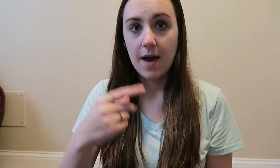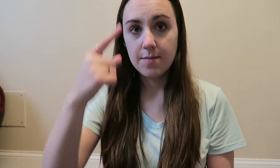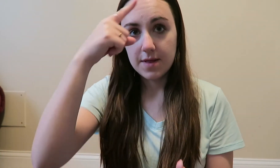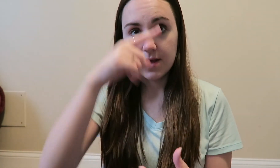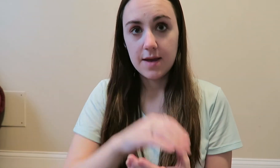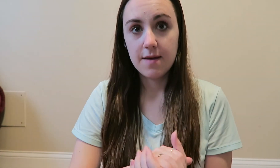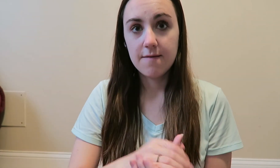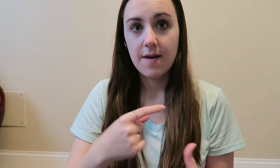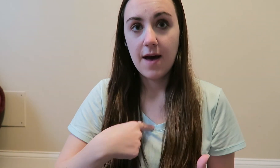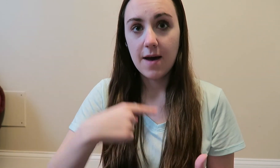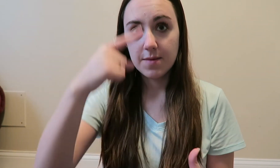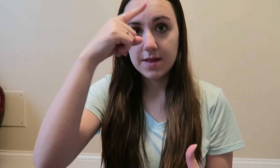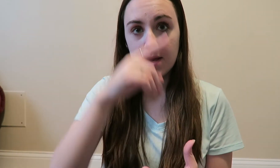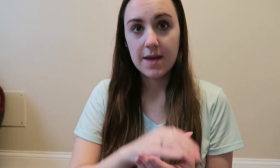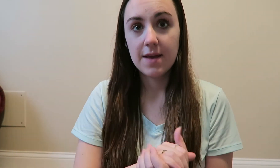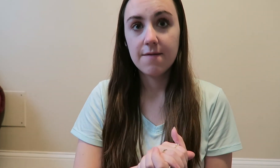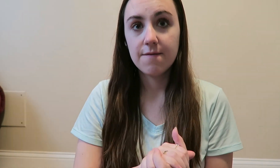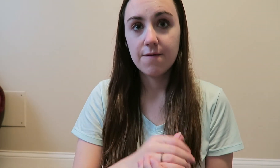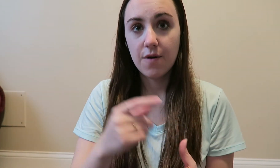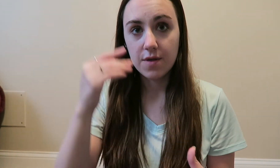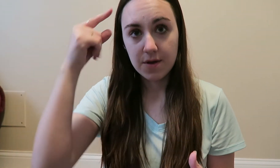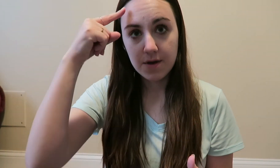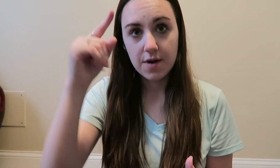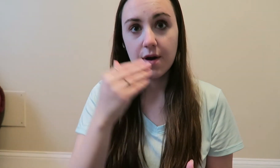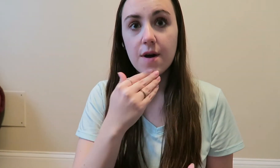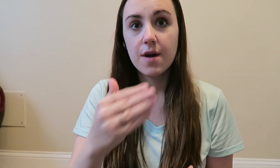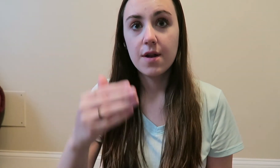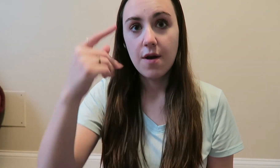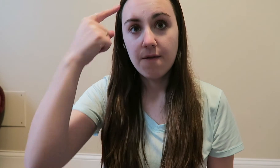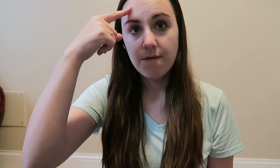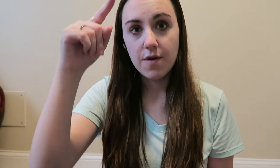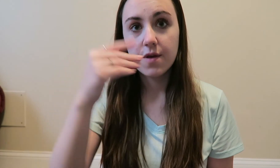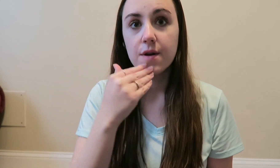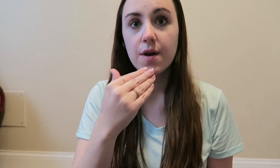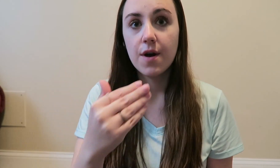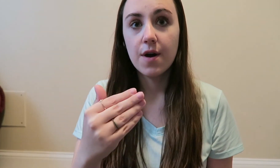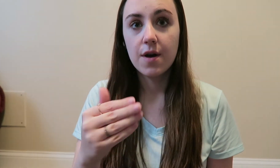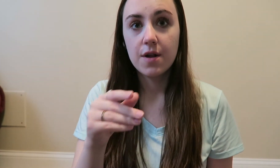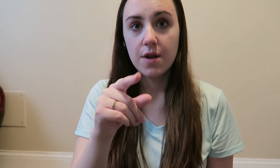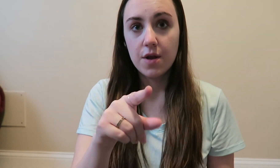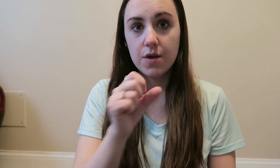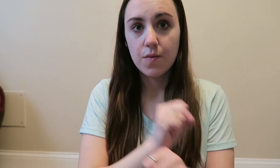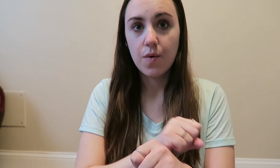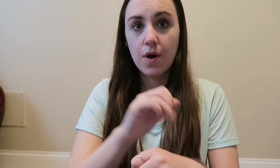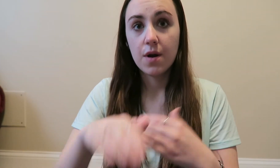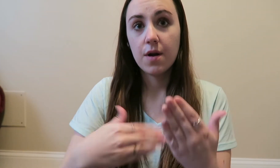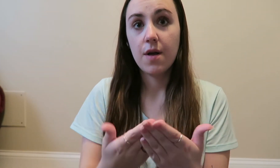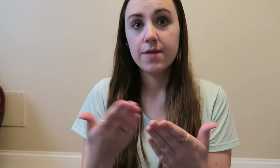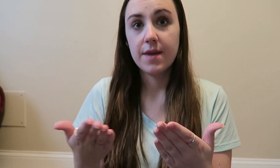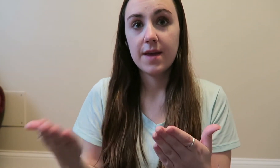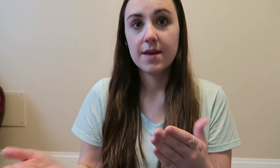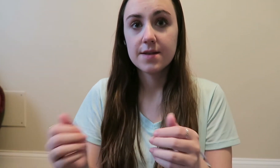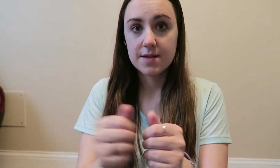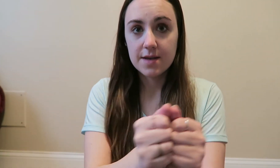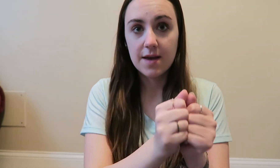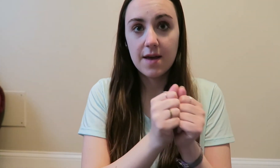believe i believe For the good, for the good, you worked all things together